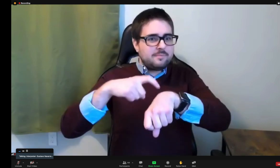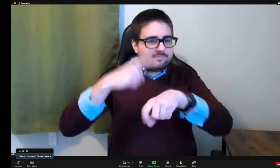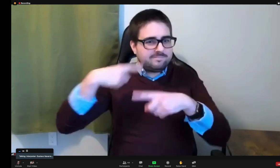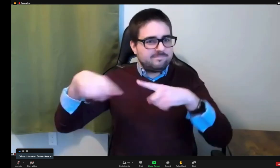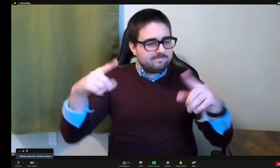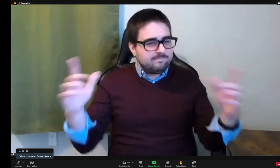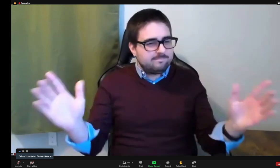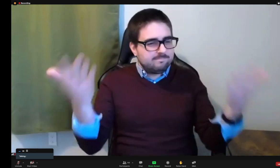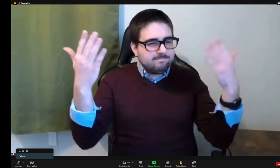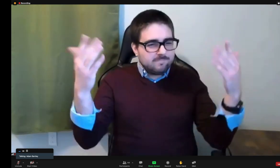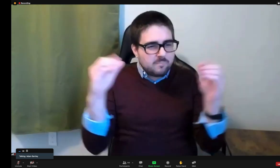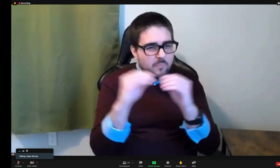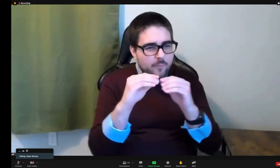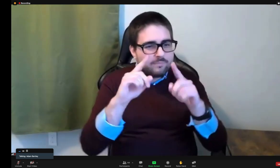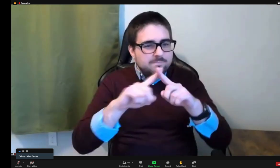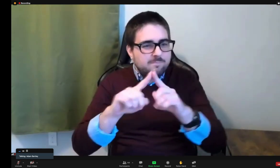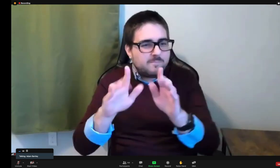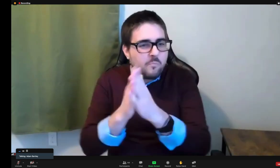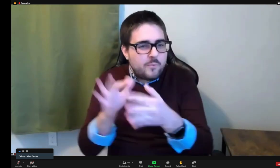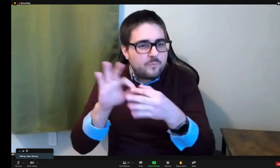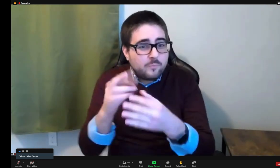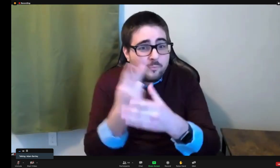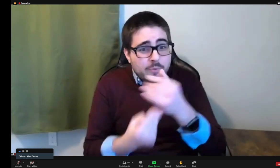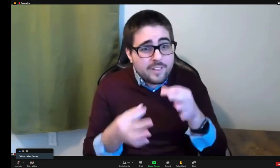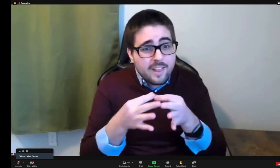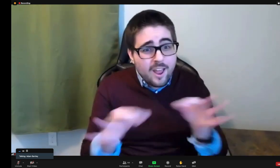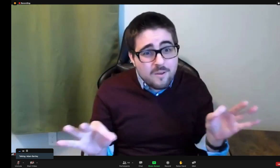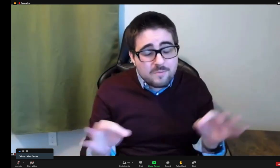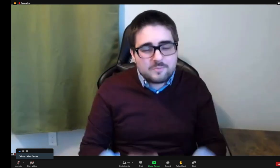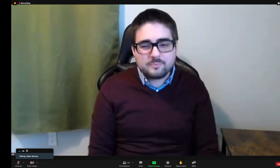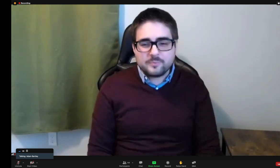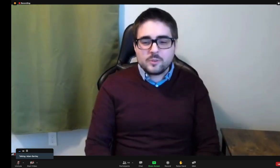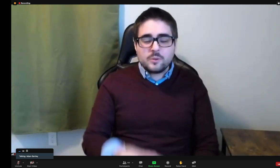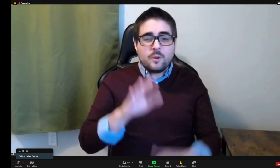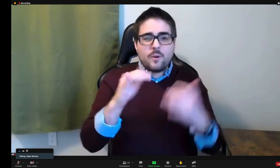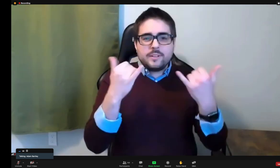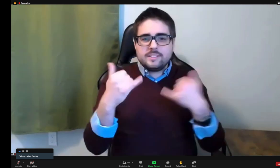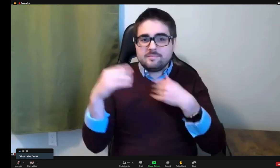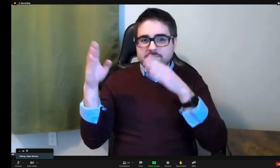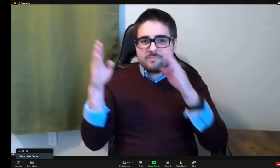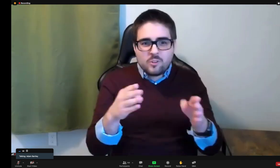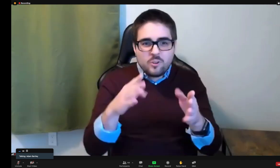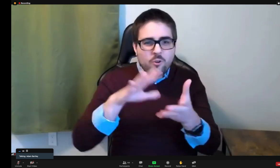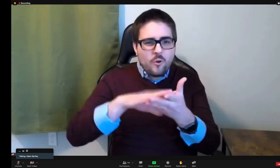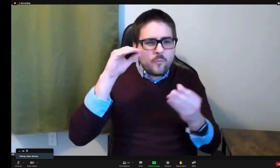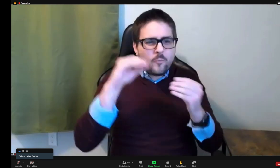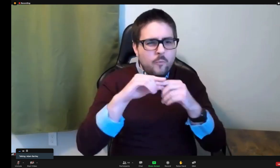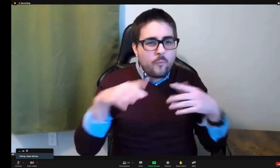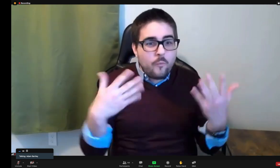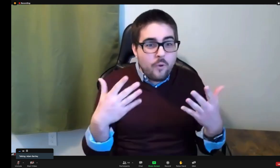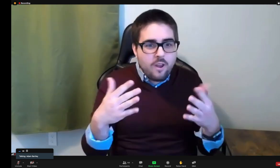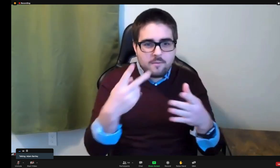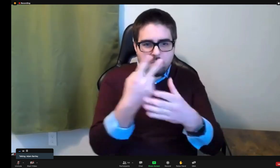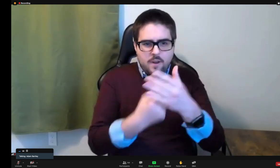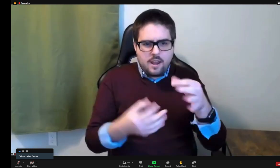Now is indeed the time, right, for the creation of more bilingual media for our youth. Now,